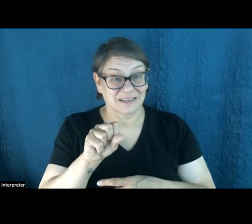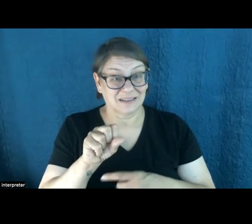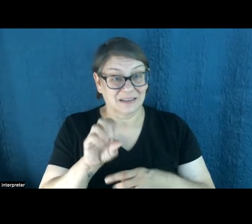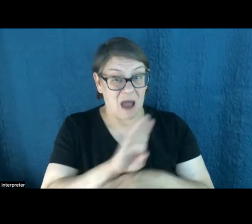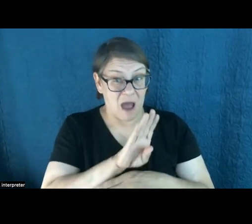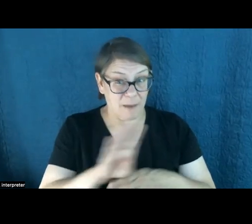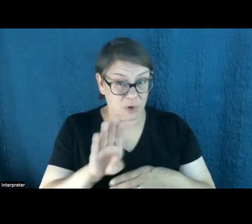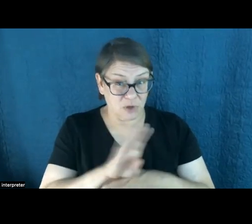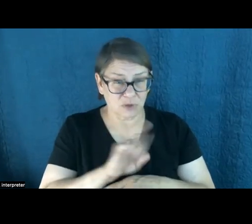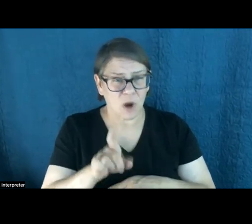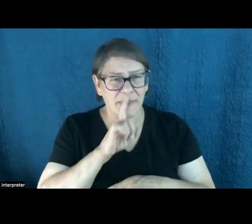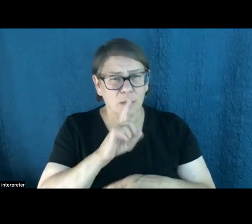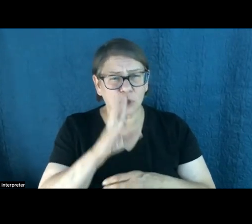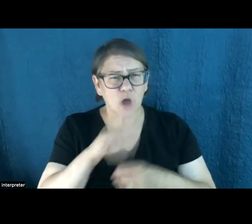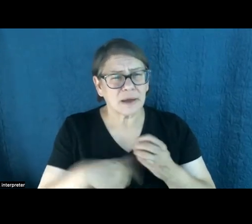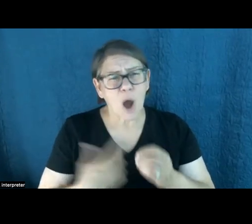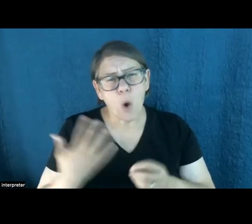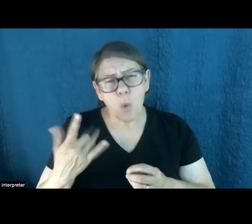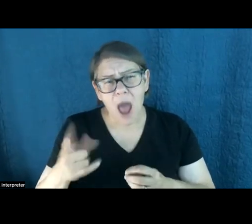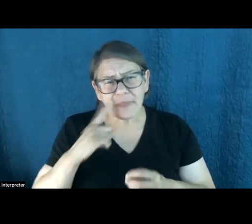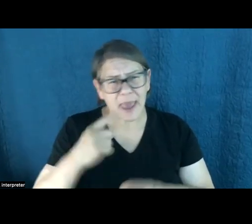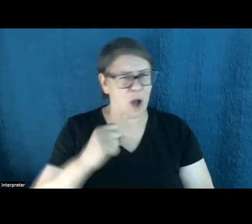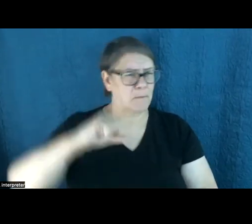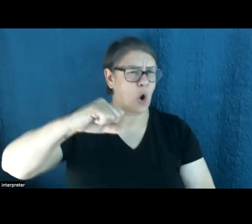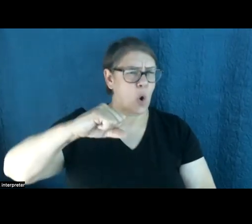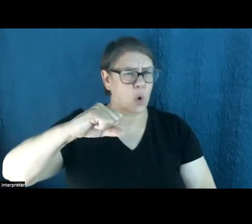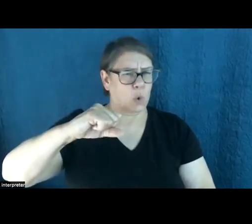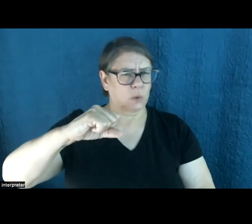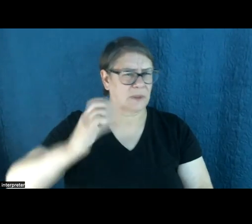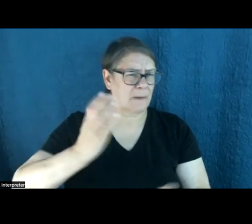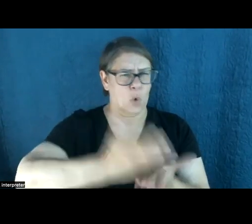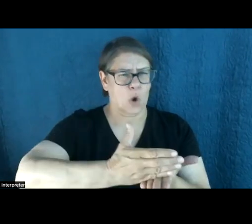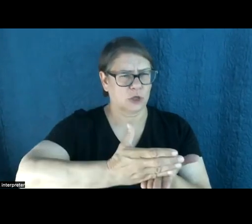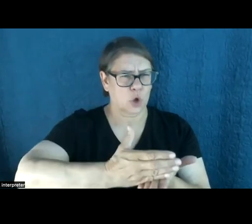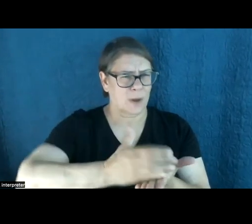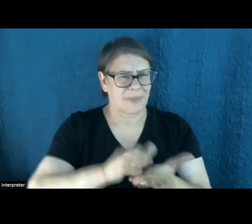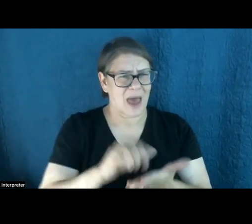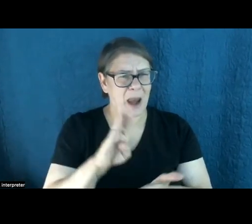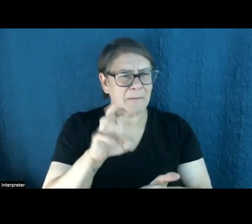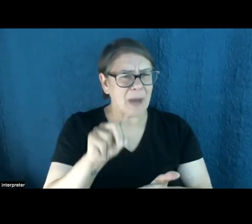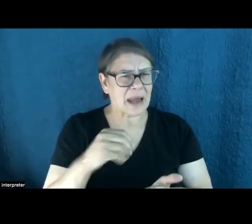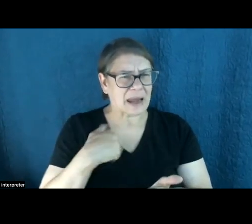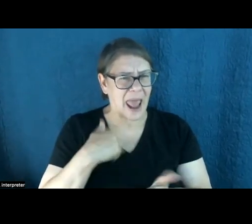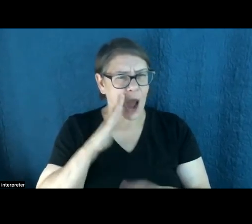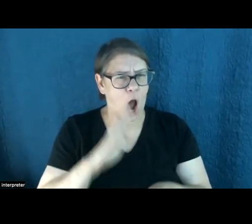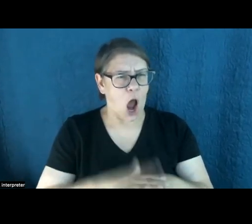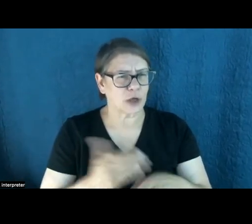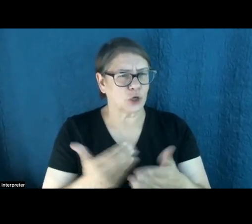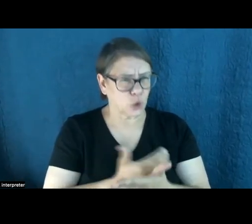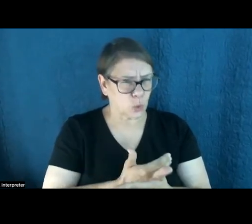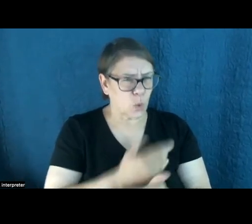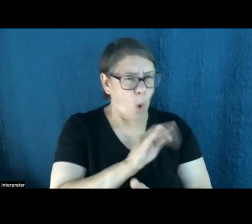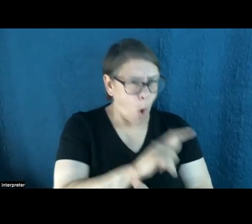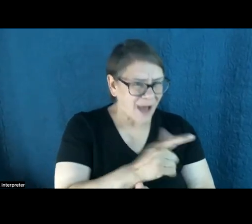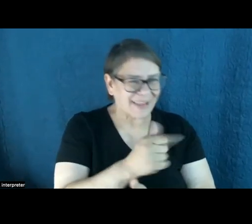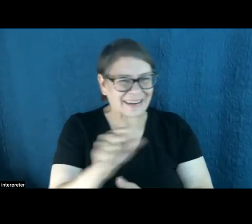where they were talking about why they opposed this moratorium that President Biden had just put on new oil and gas leases on federal lands.